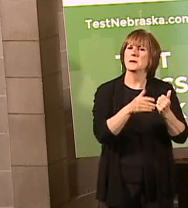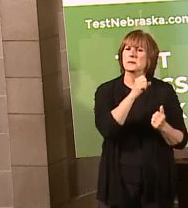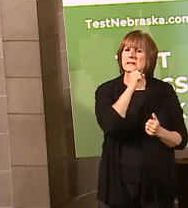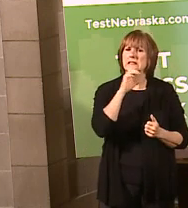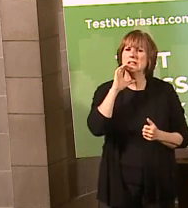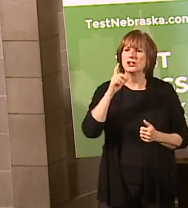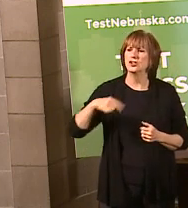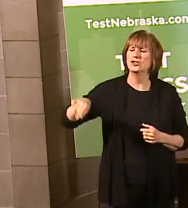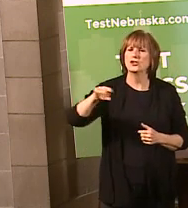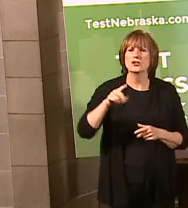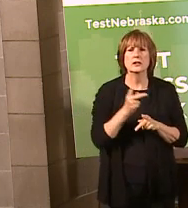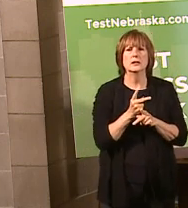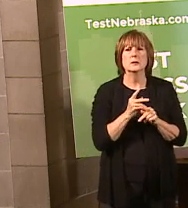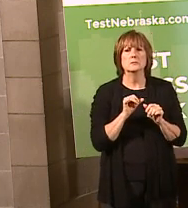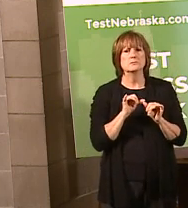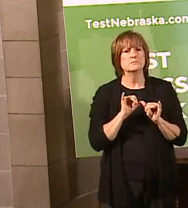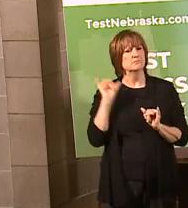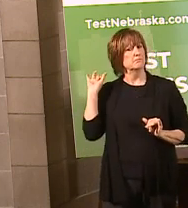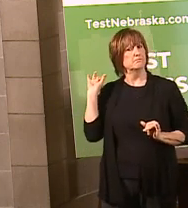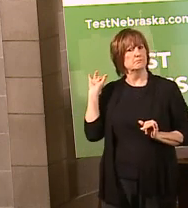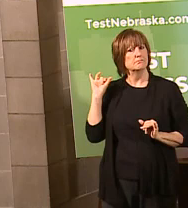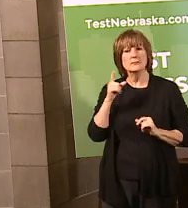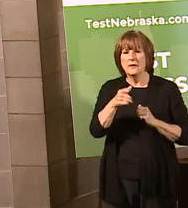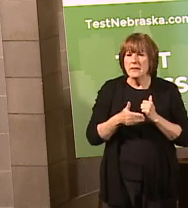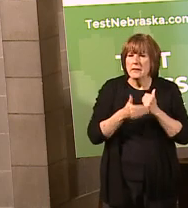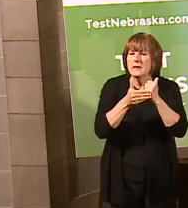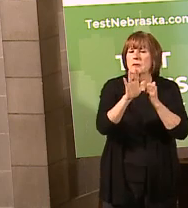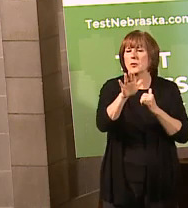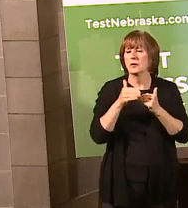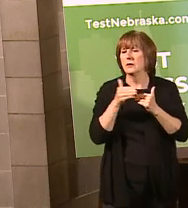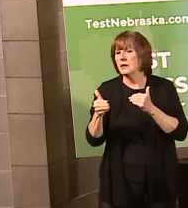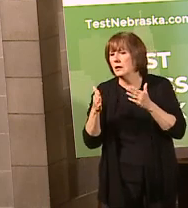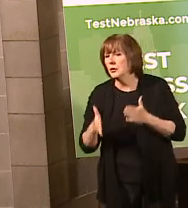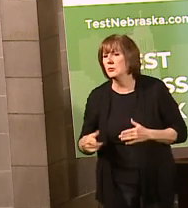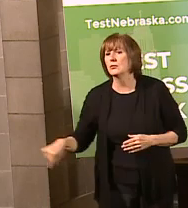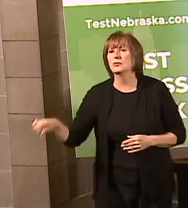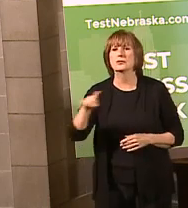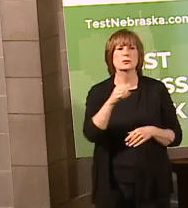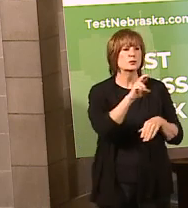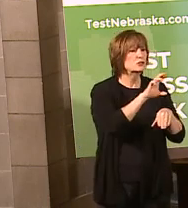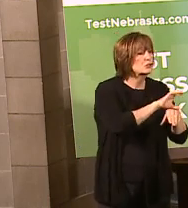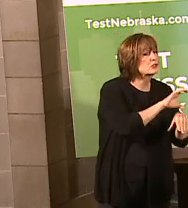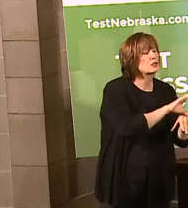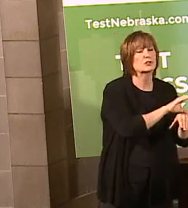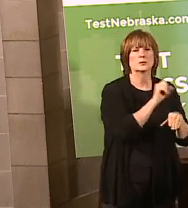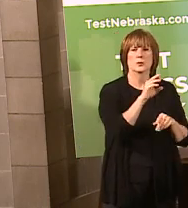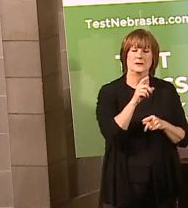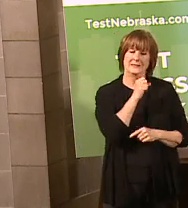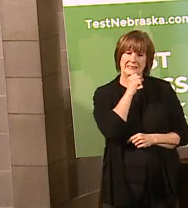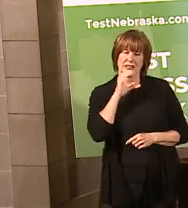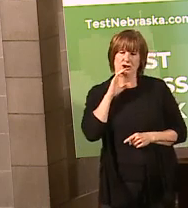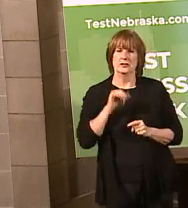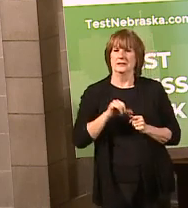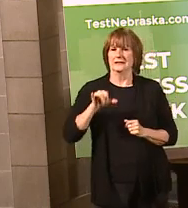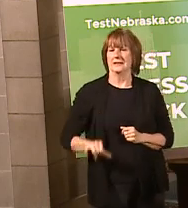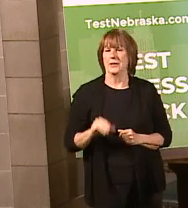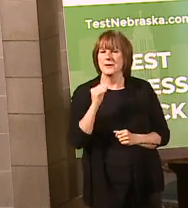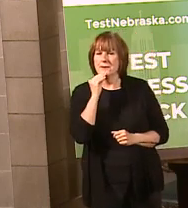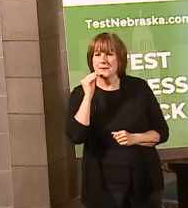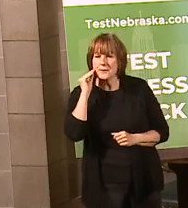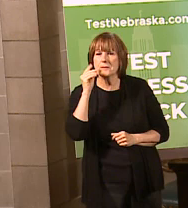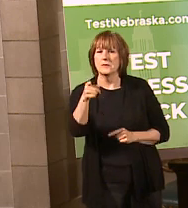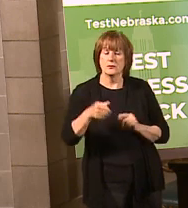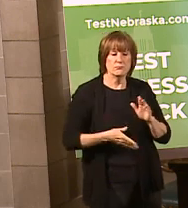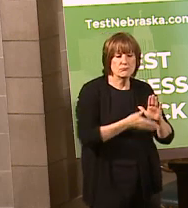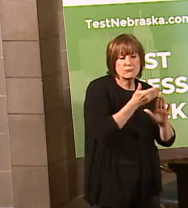distance. Maybe you can help somebody out in your neighborhood or at your local church so that that senior can stay home and you can